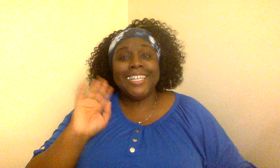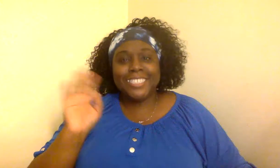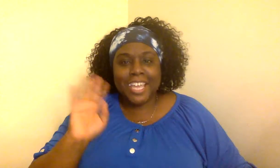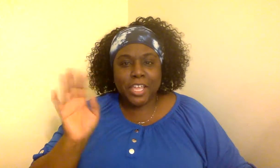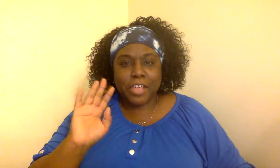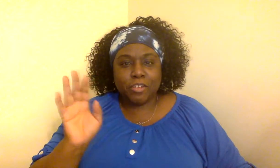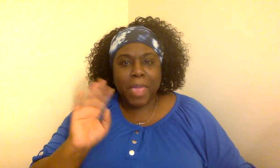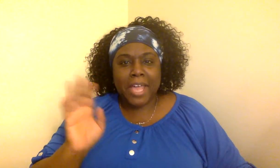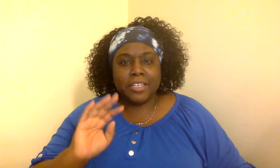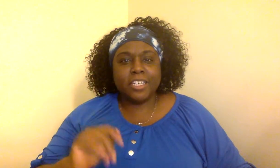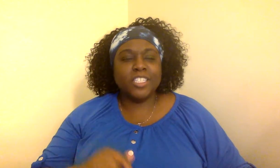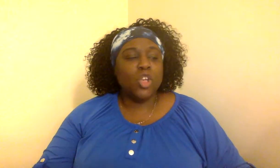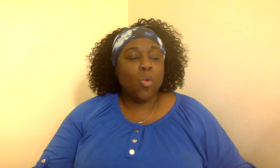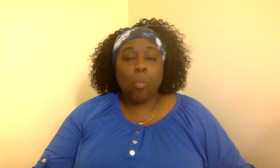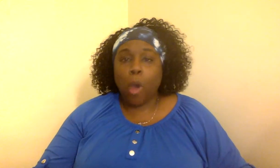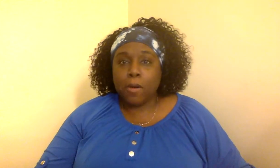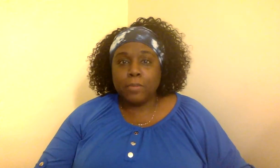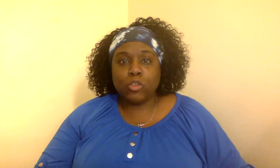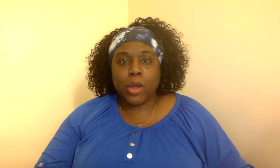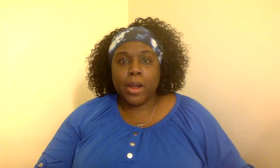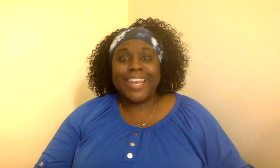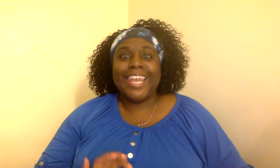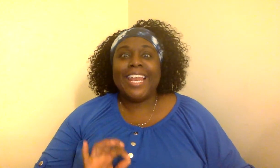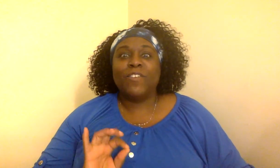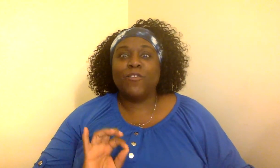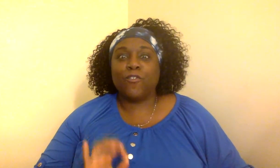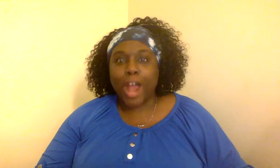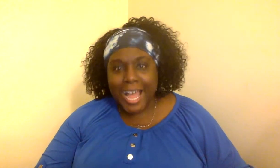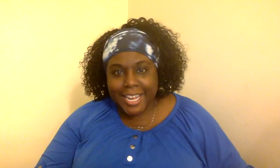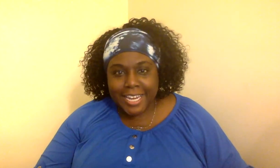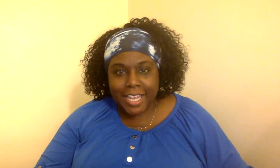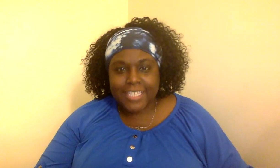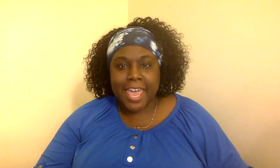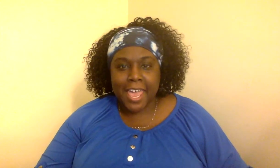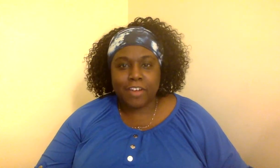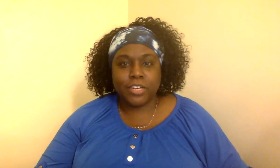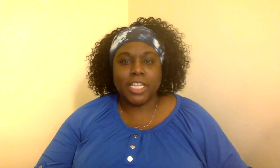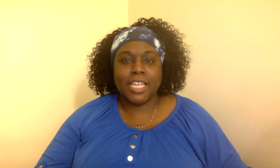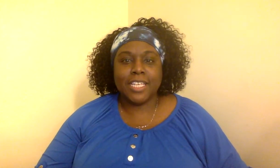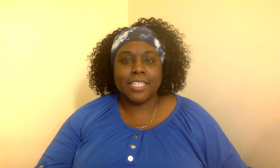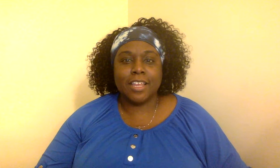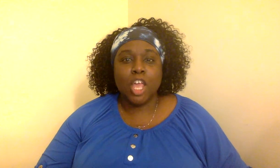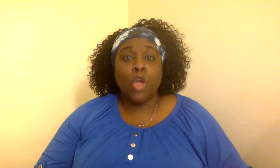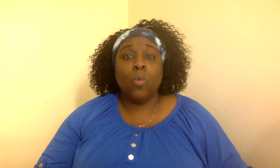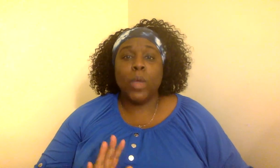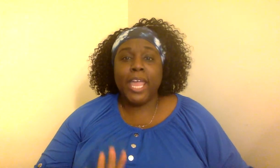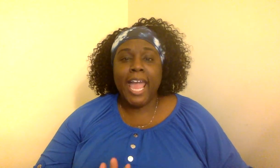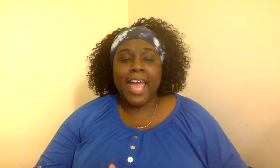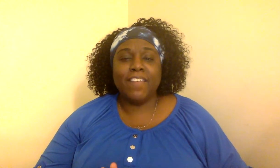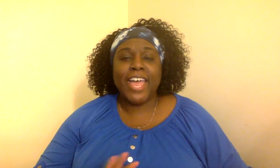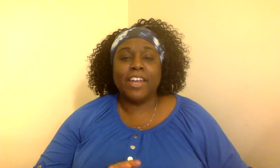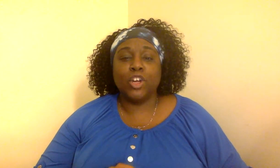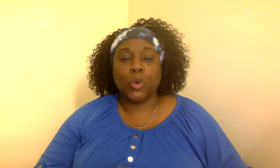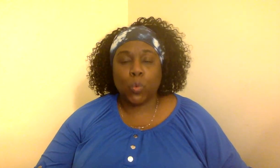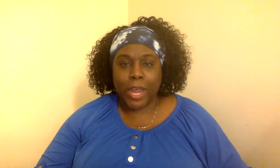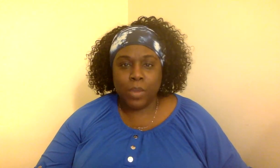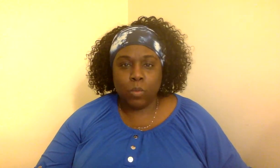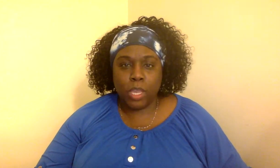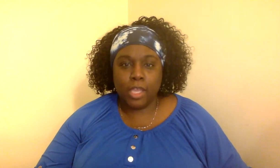Hi, JHPandas. Welcome to our Friday's Haggerty Lesson. We have had a great week.